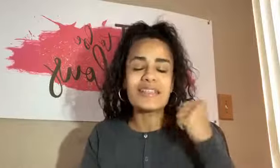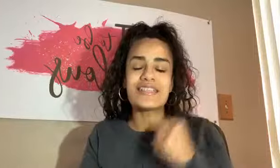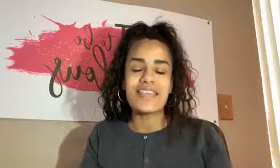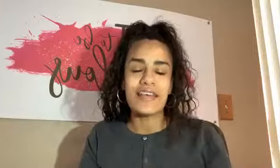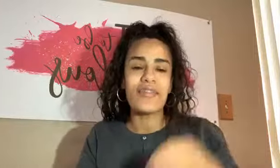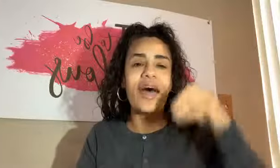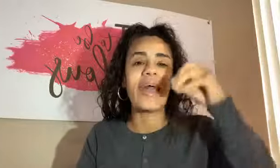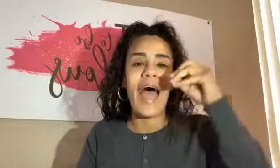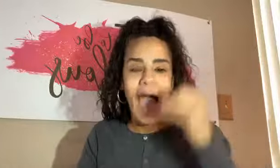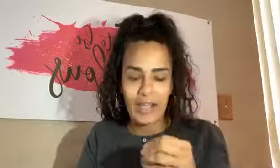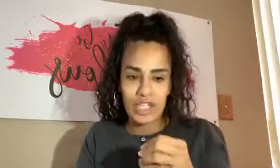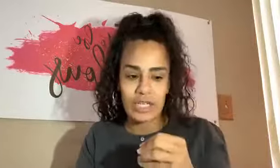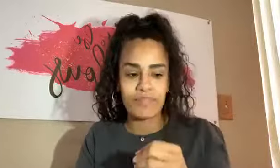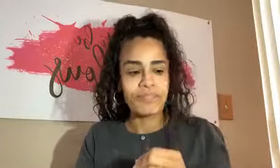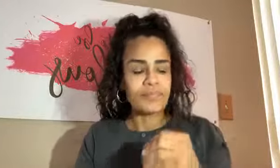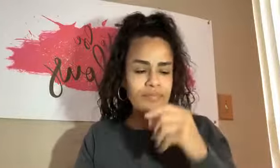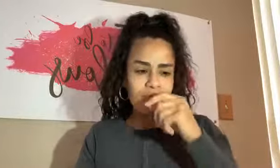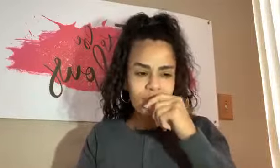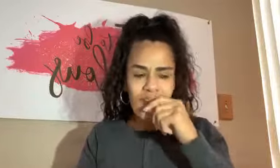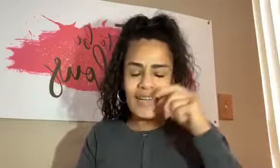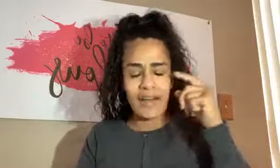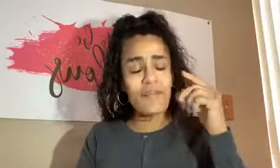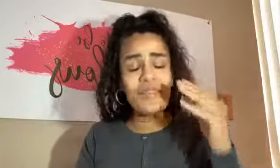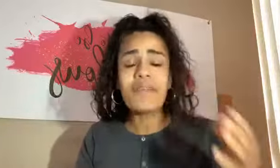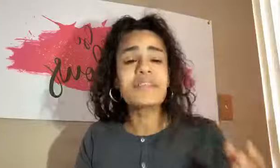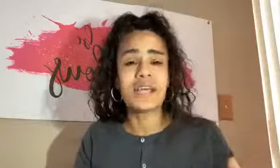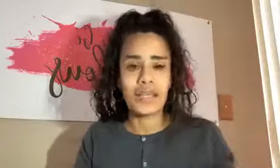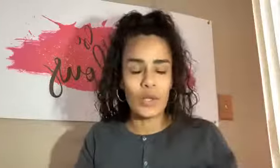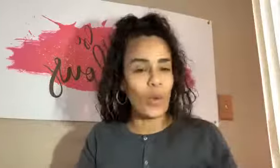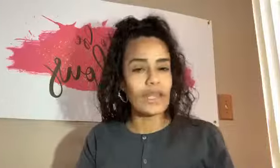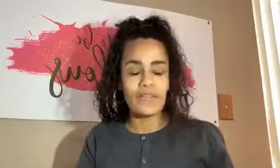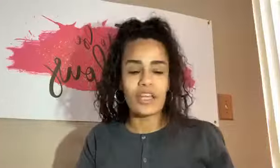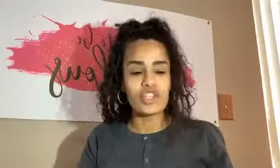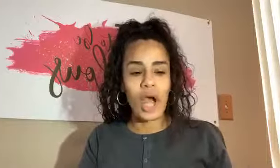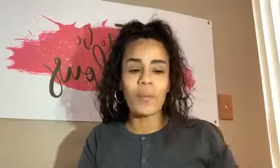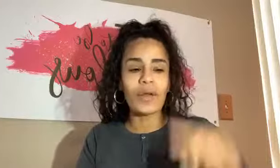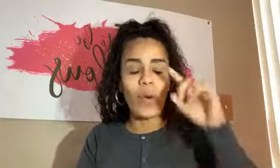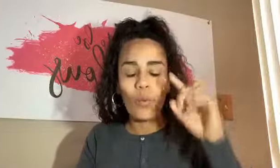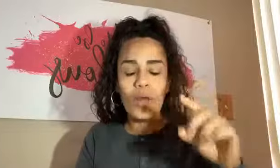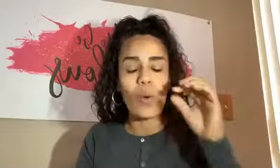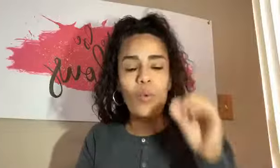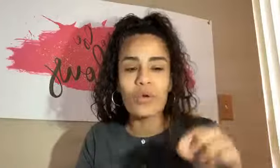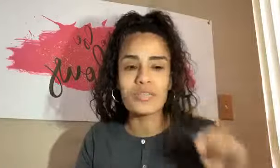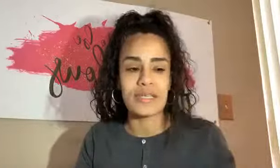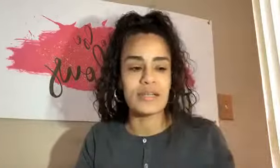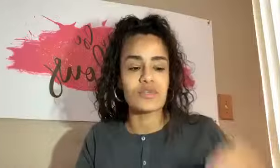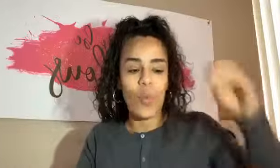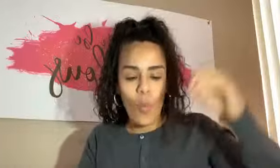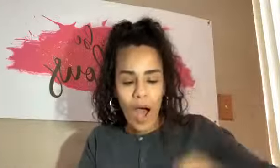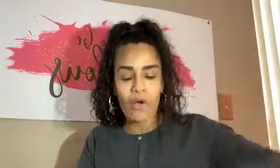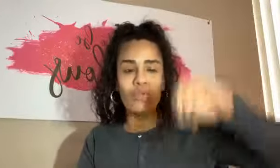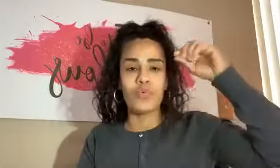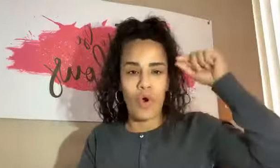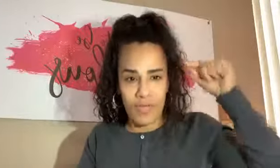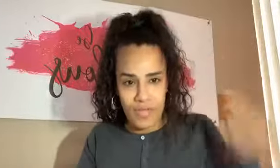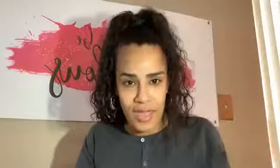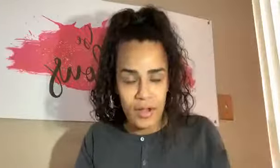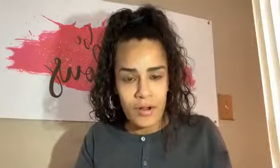to take that action. And I'll never tell anyone leave their job, but I, what I will say is while you are there,